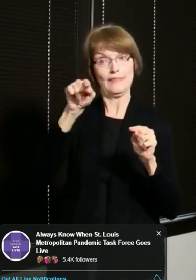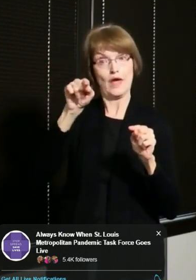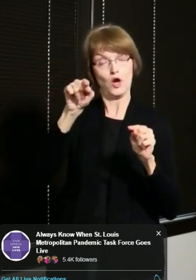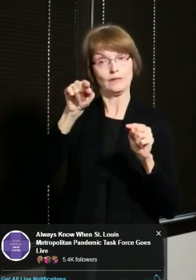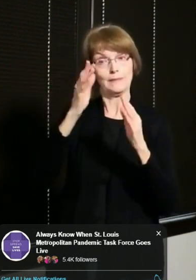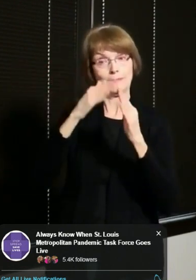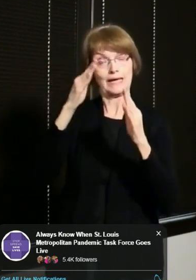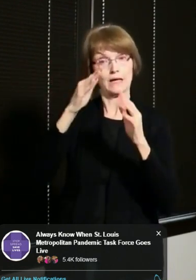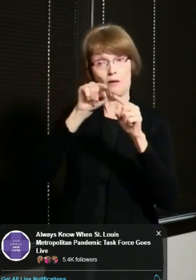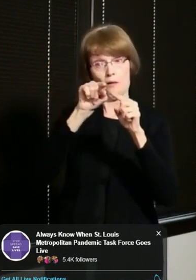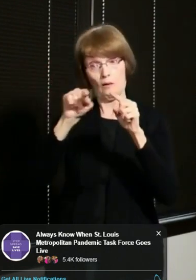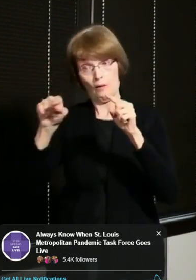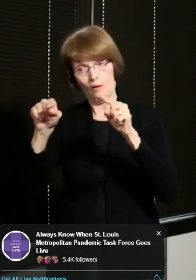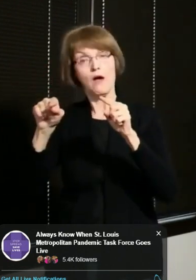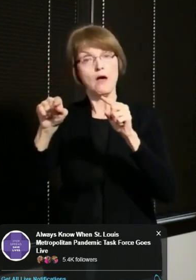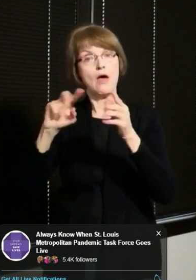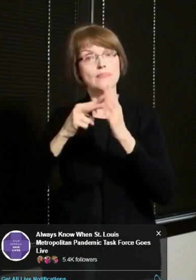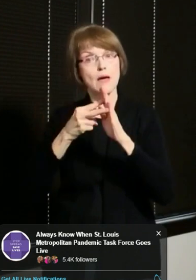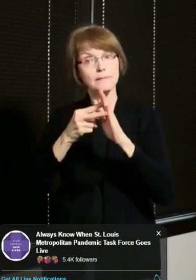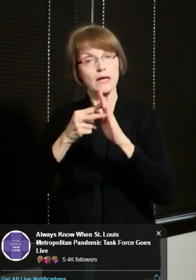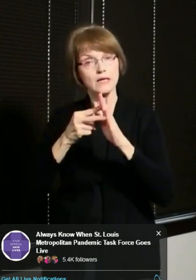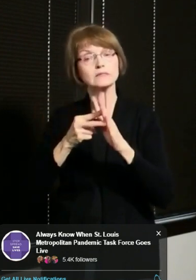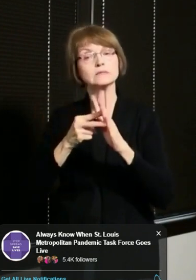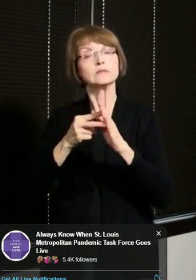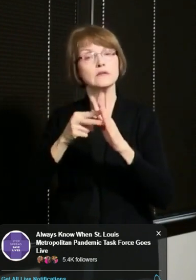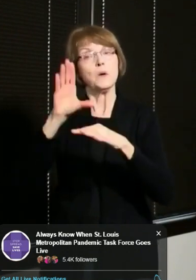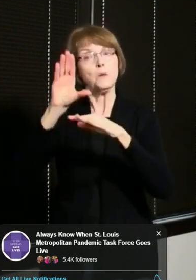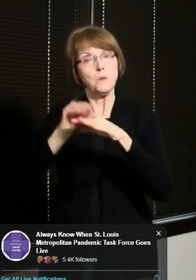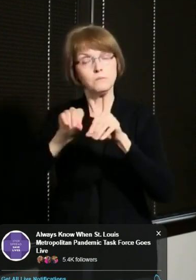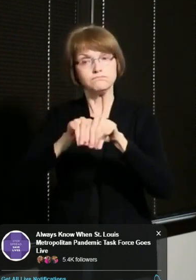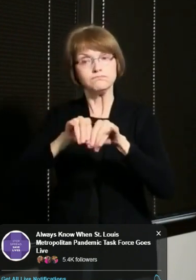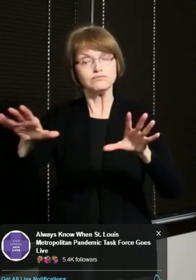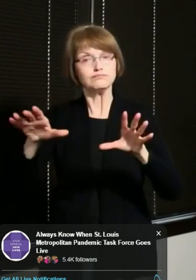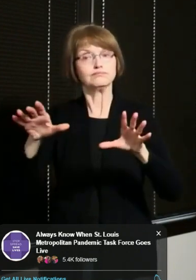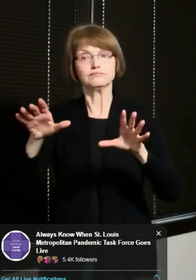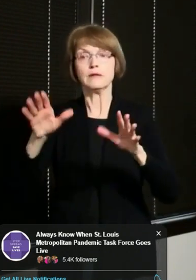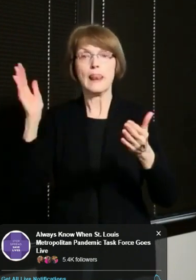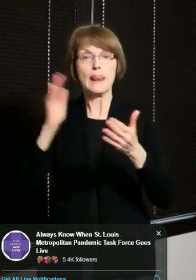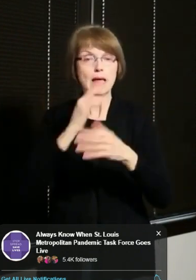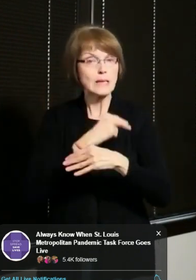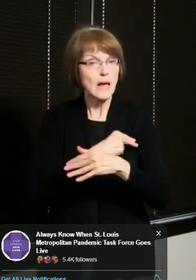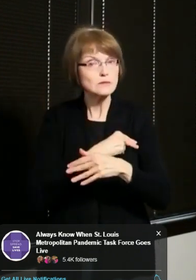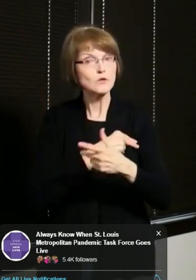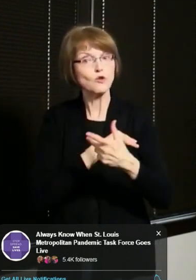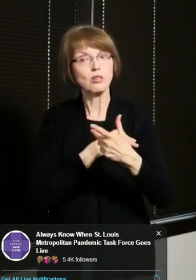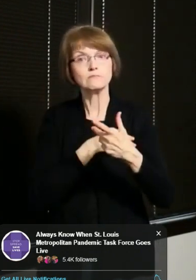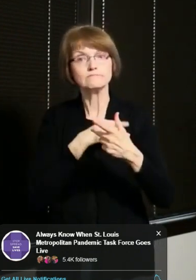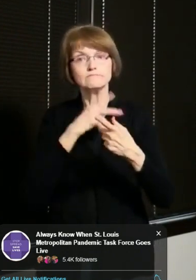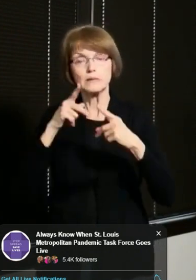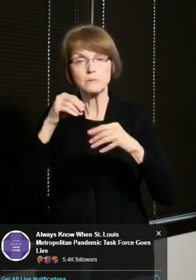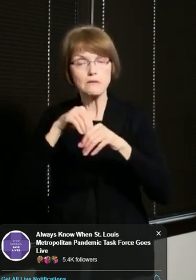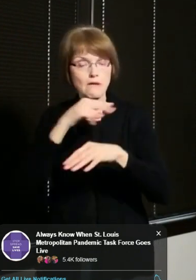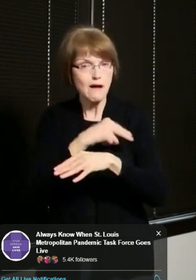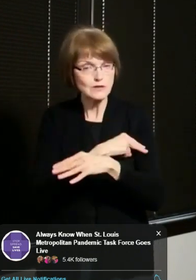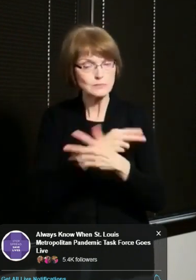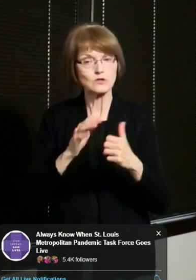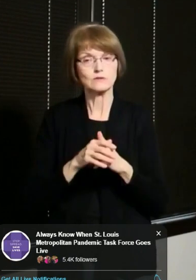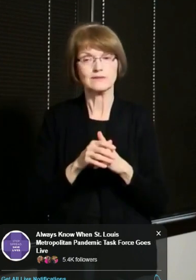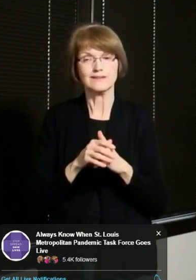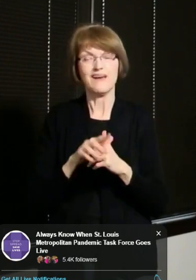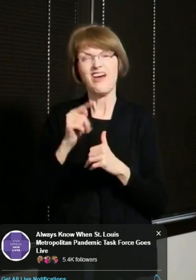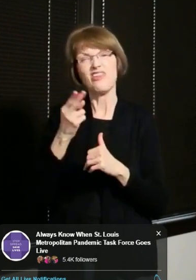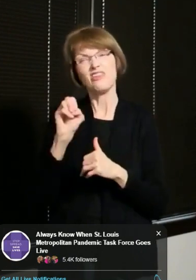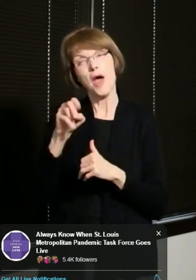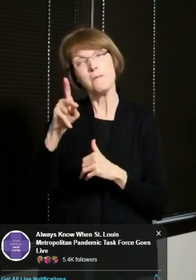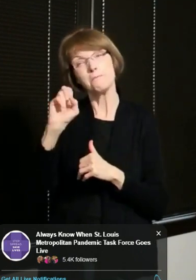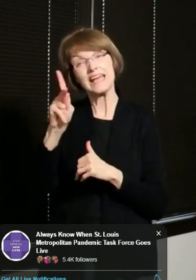so what that did is it slowed down our rate of hospitalizations as well. And so the peak is probably not a great term to